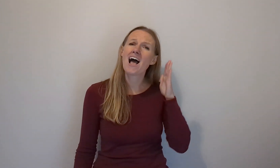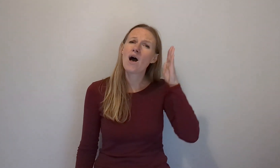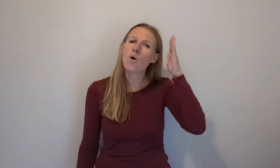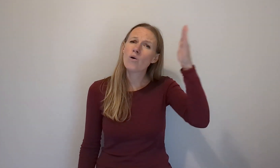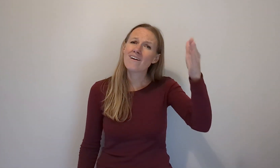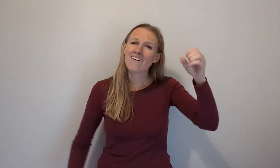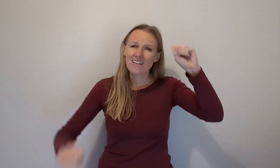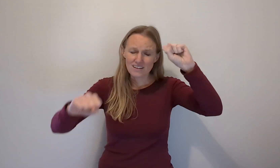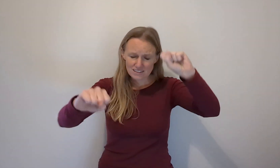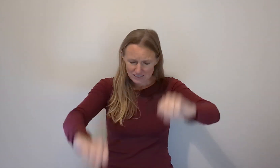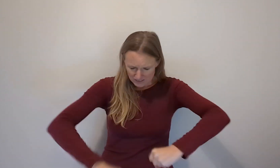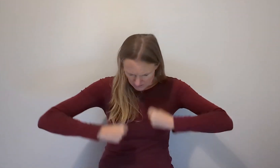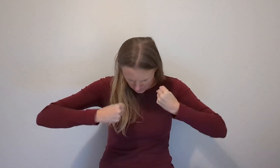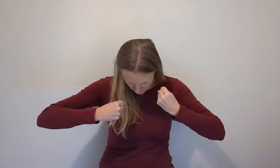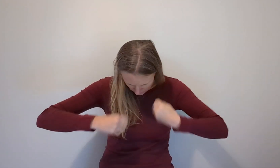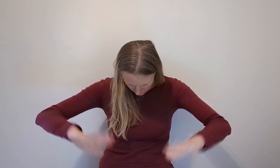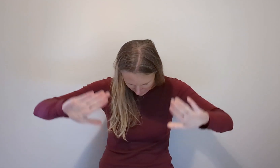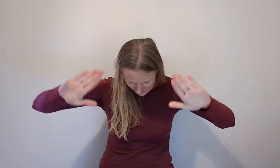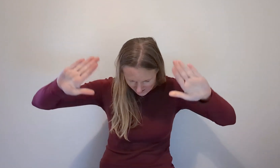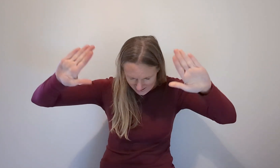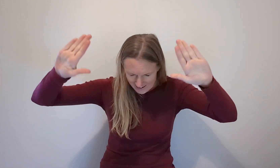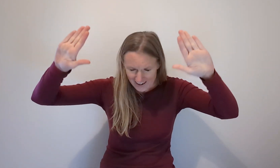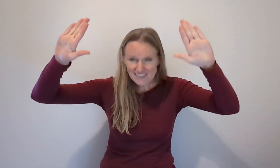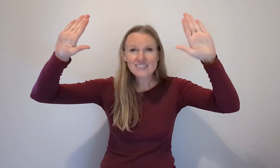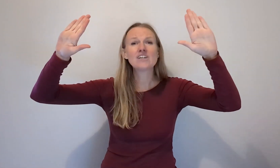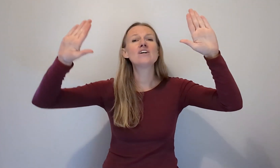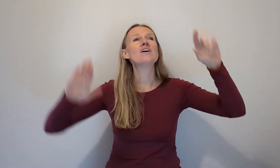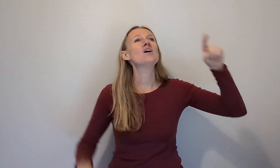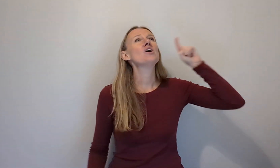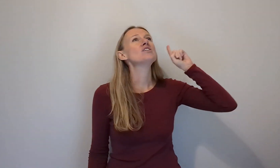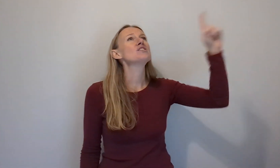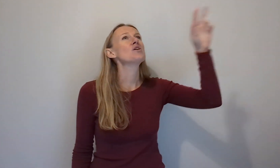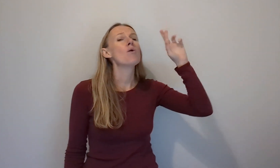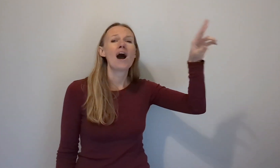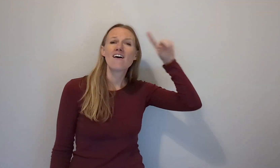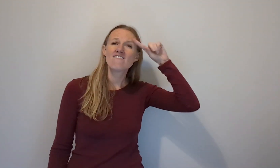will surrender You are